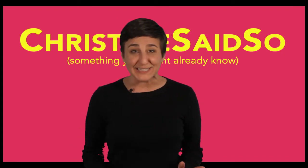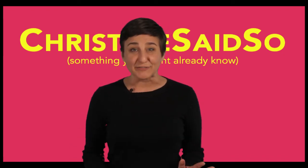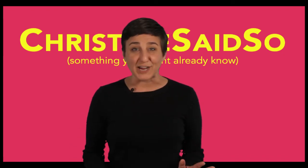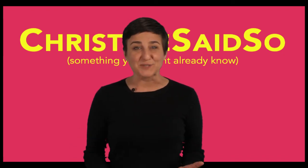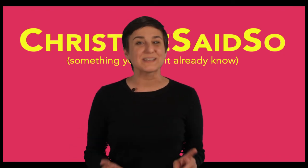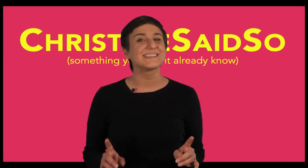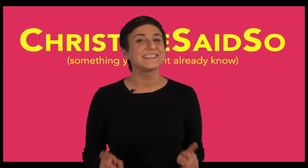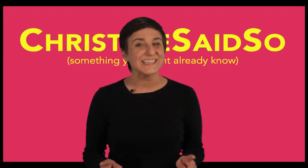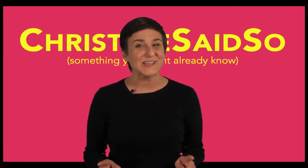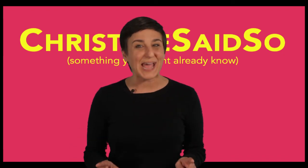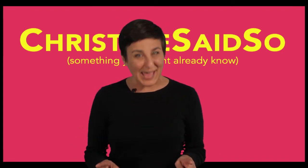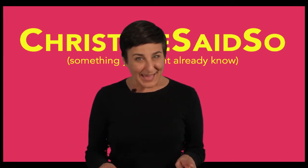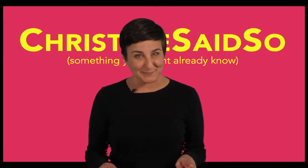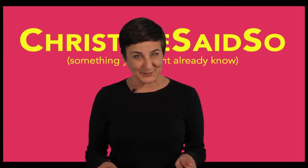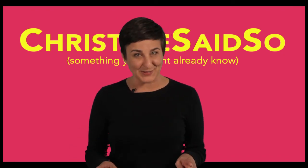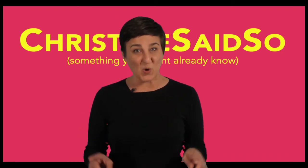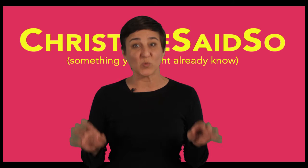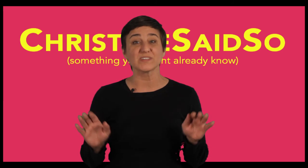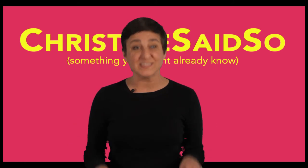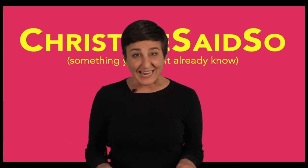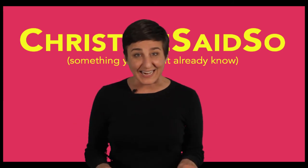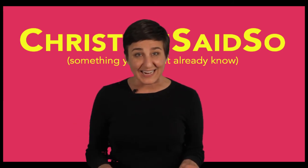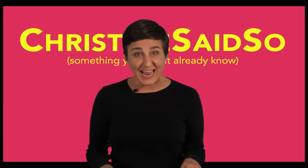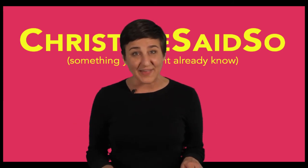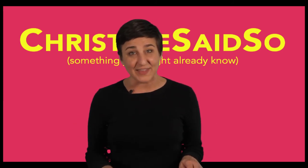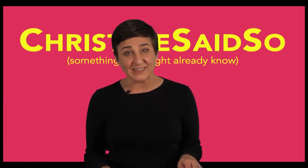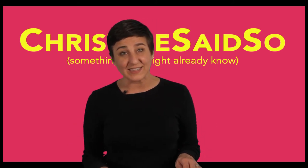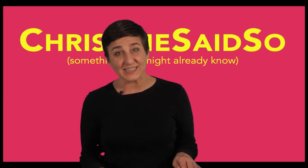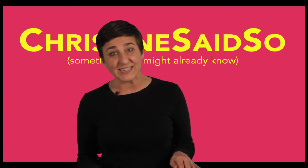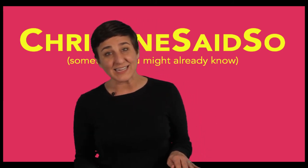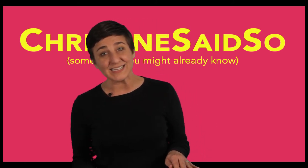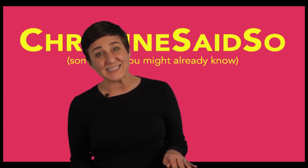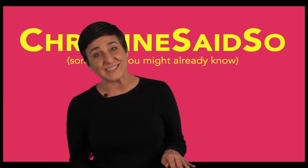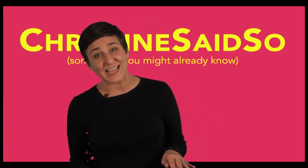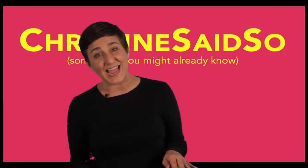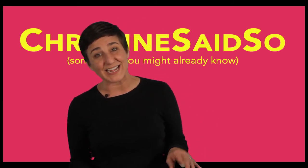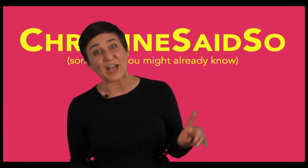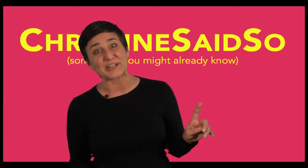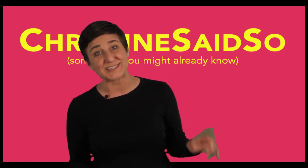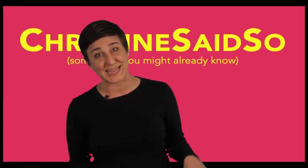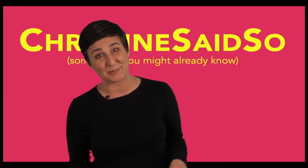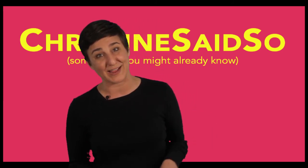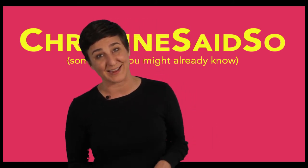fresh but is still edible will sink and then lean to the side on its tapered end.